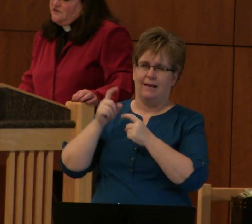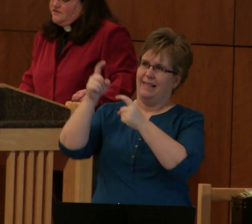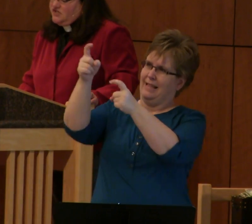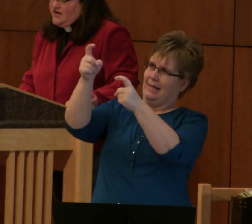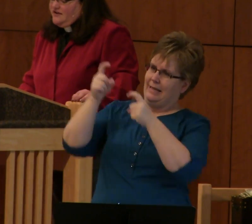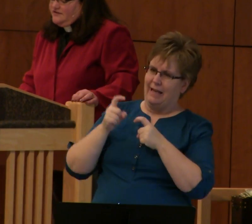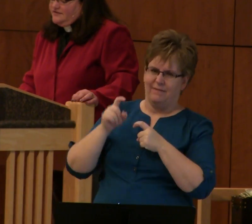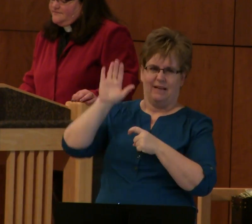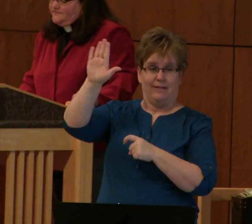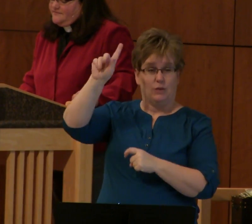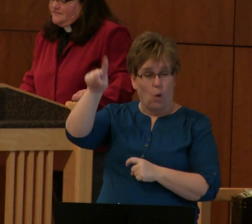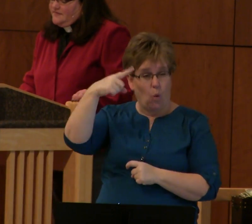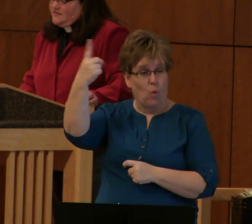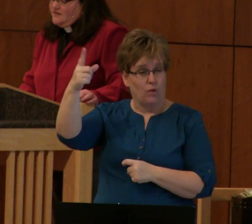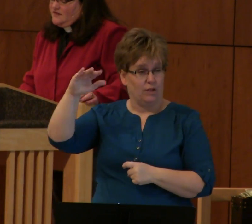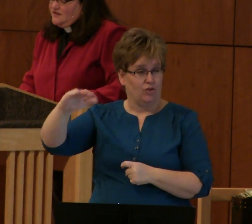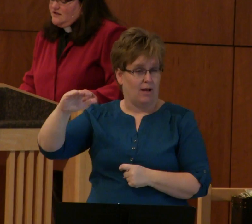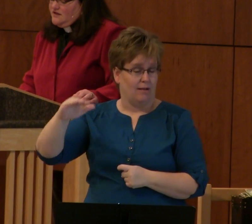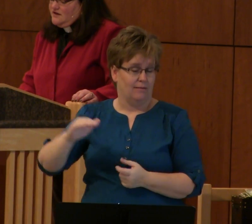gift of the only child?